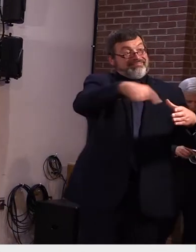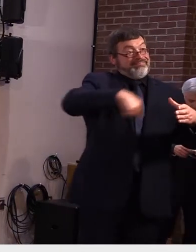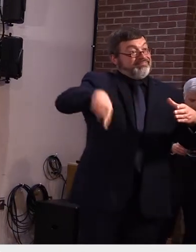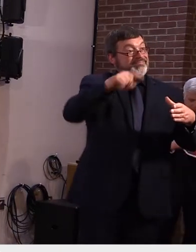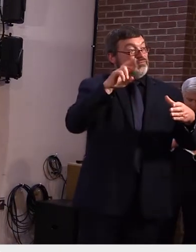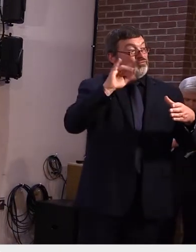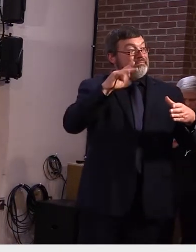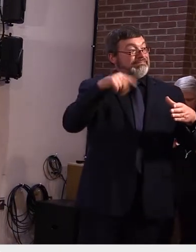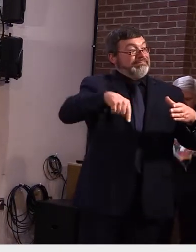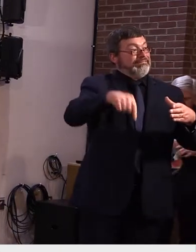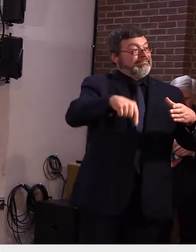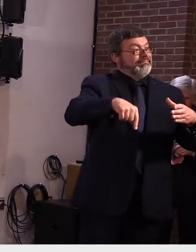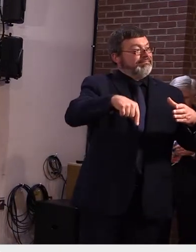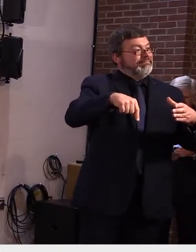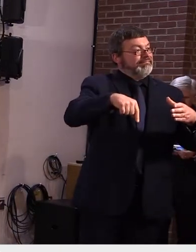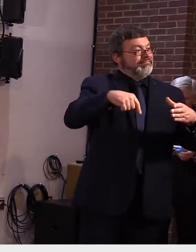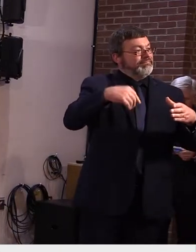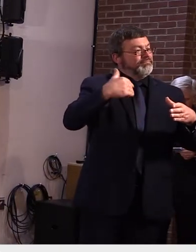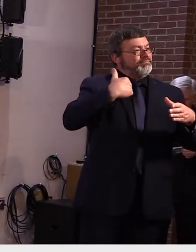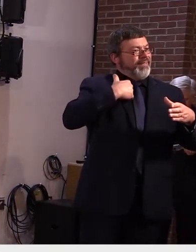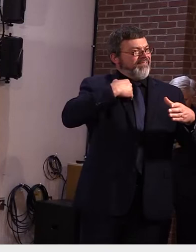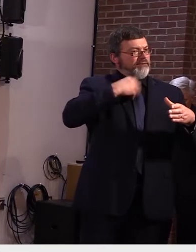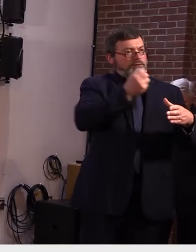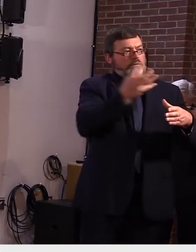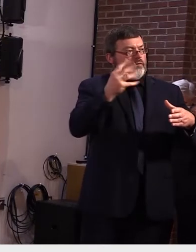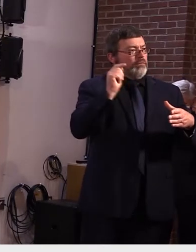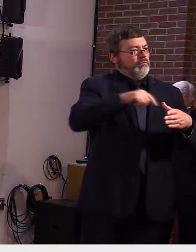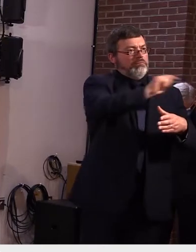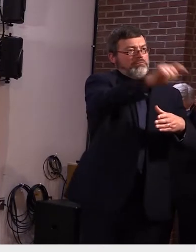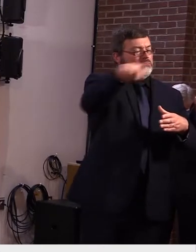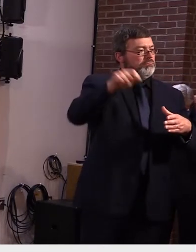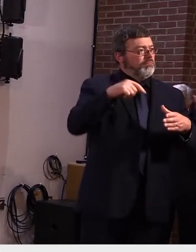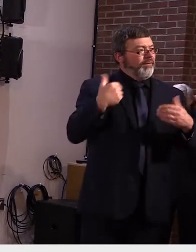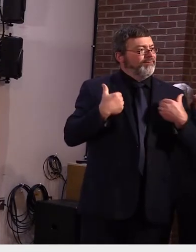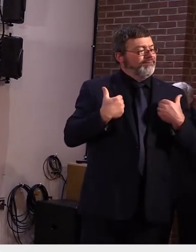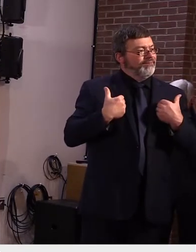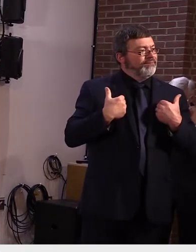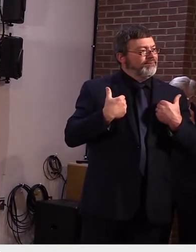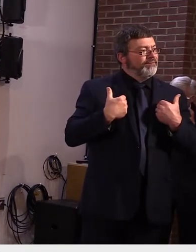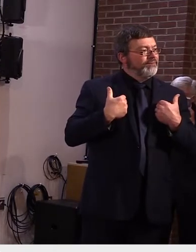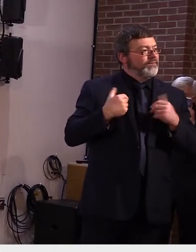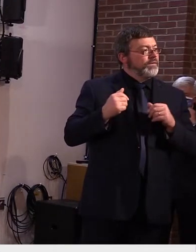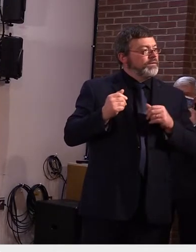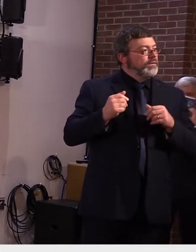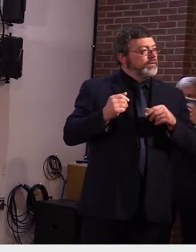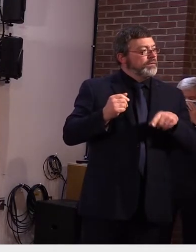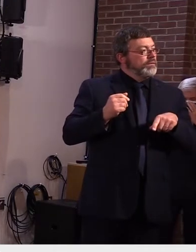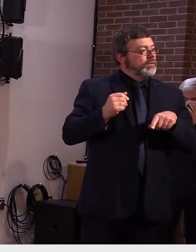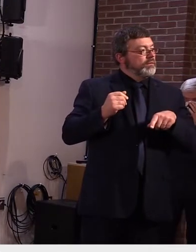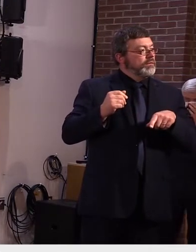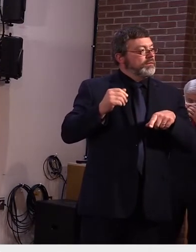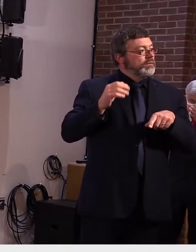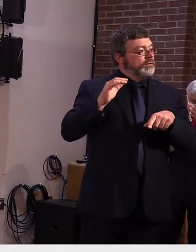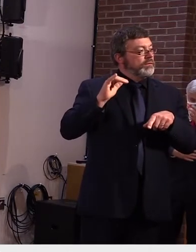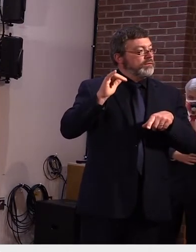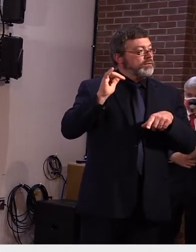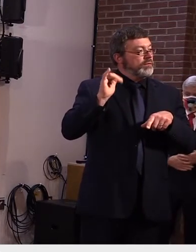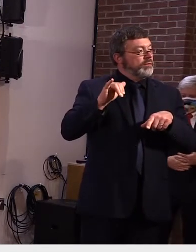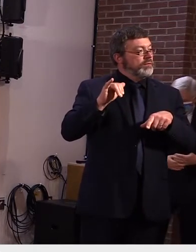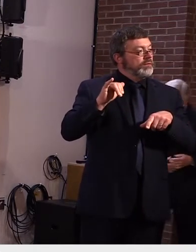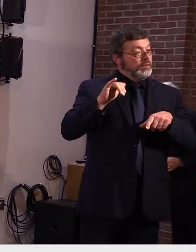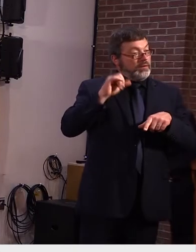putting in their ice right now it's a costly thing to do and not just put it in but also to maintain it do you expect